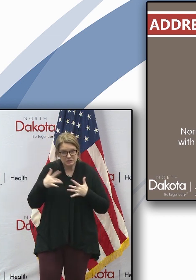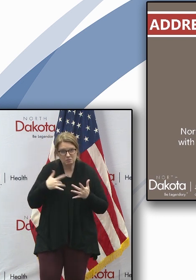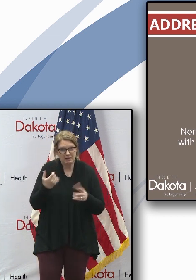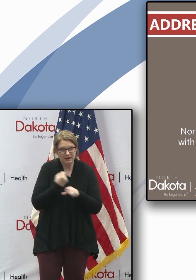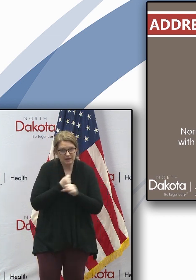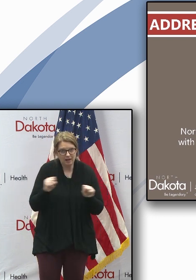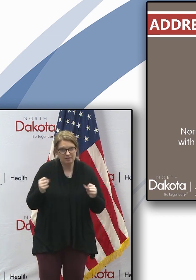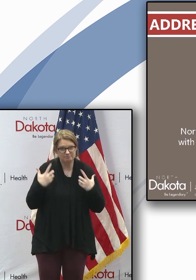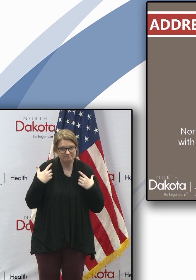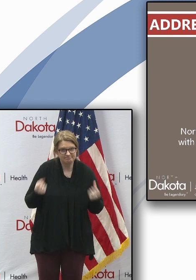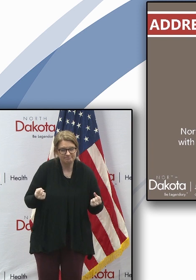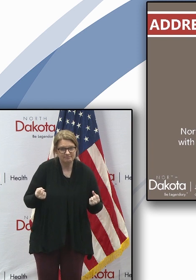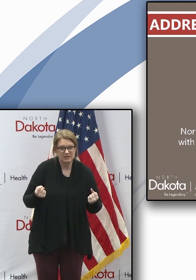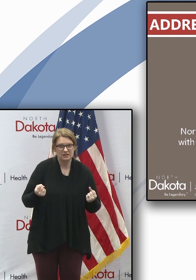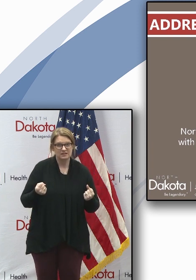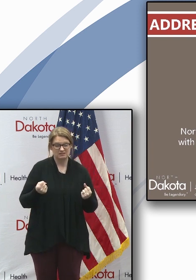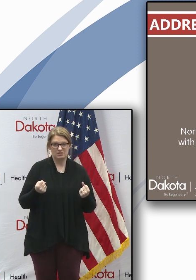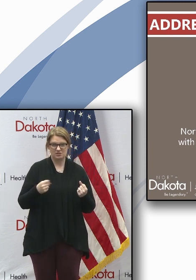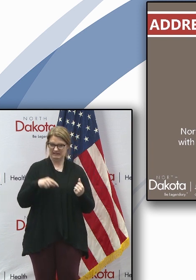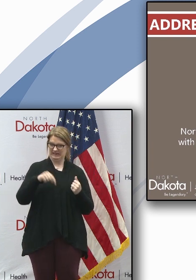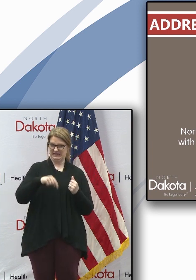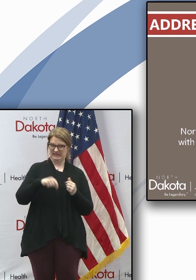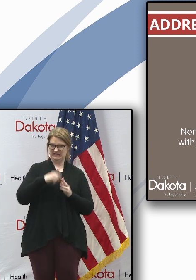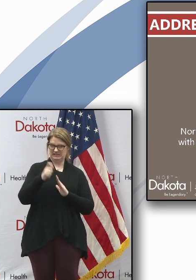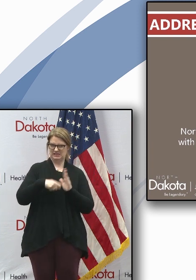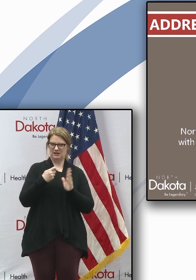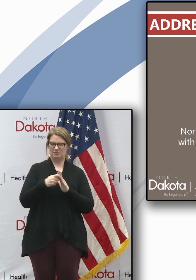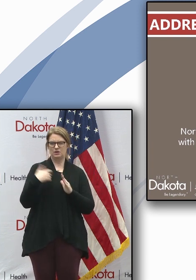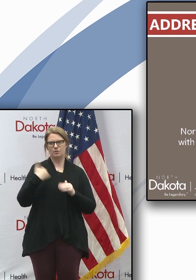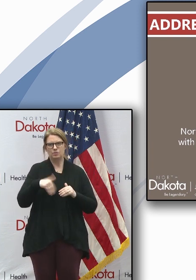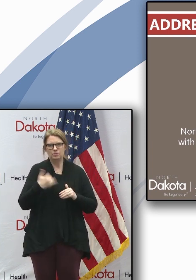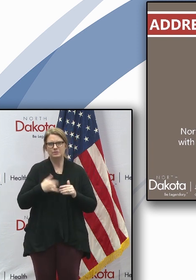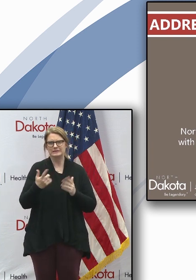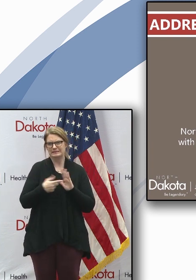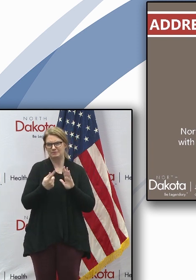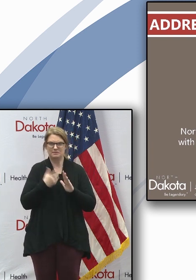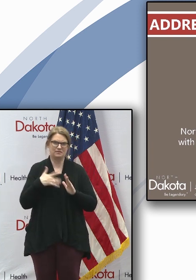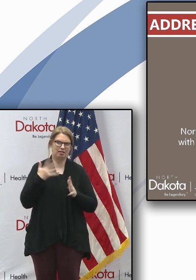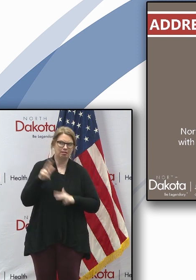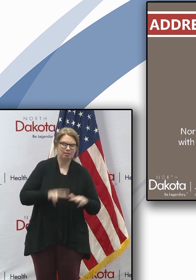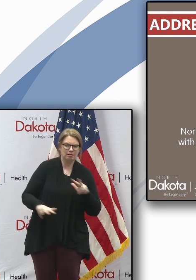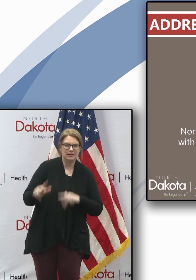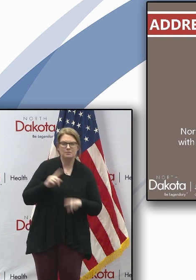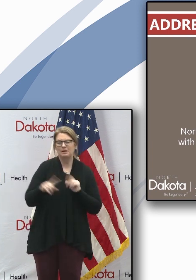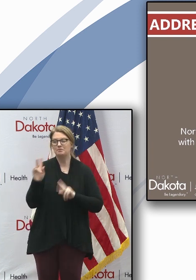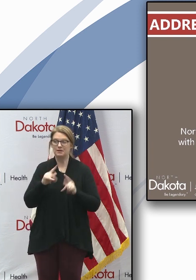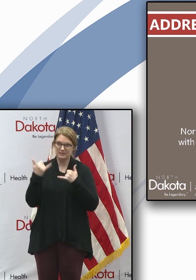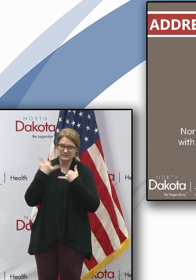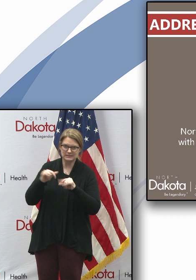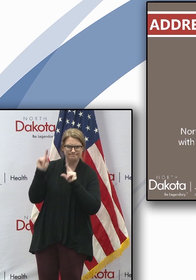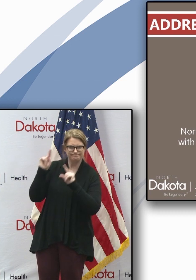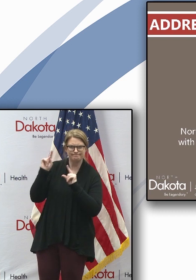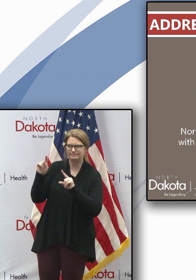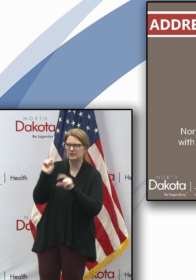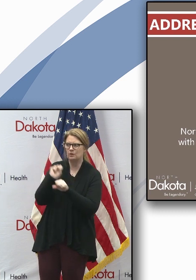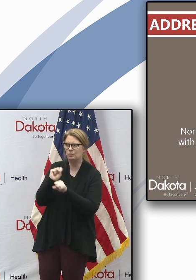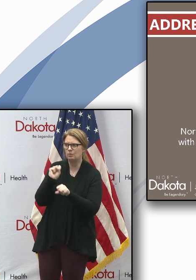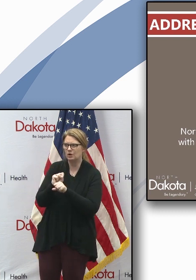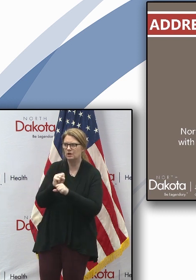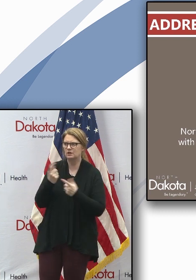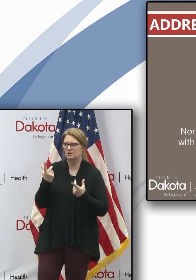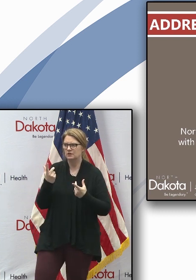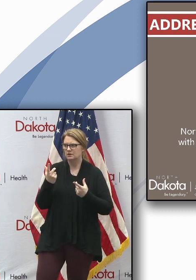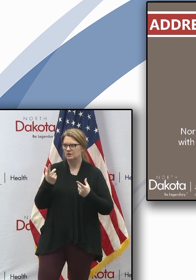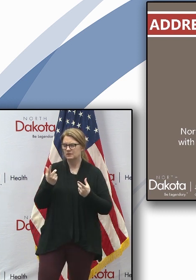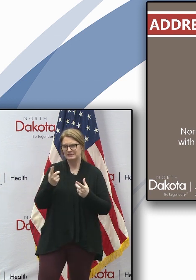And during a time like this in particular, and particularly parents that are continuing to go to work to do the important aspects of keeping our